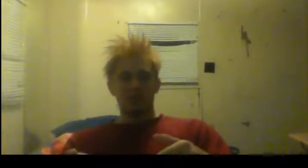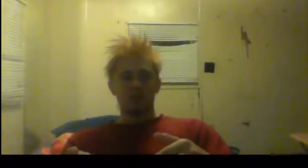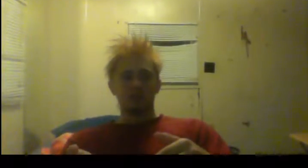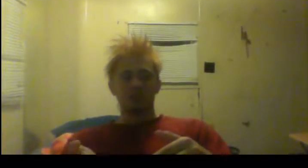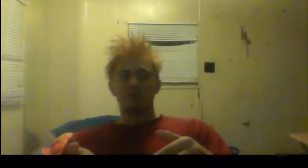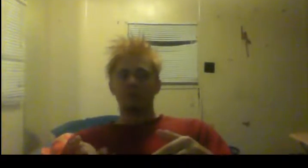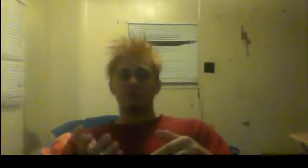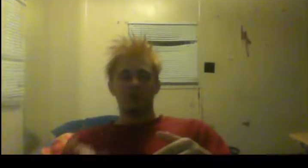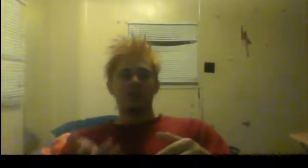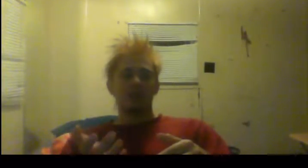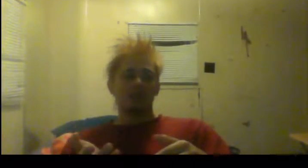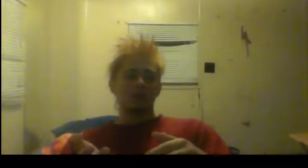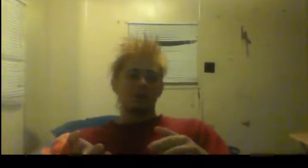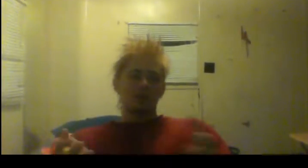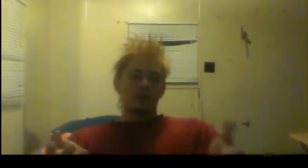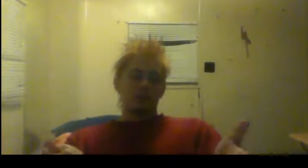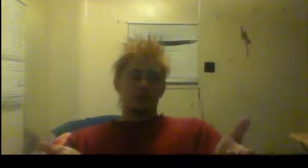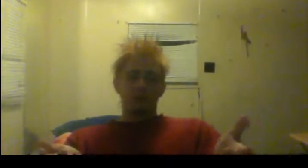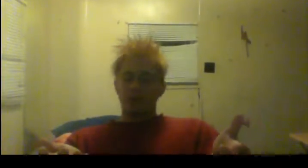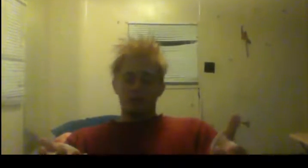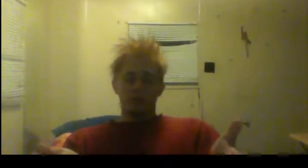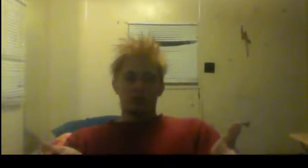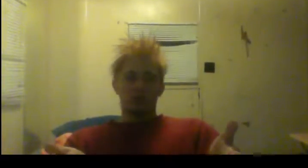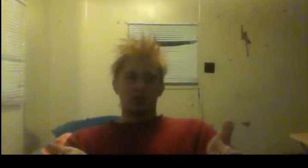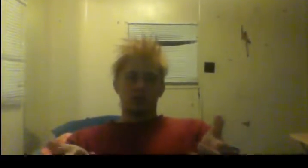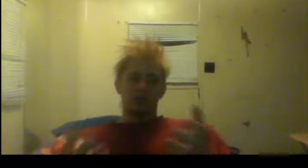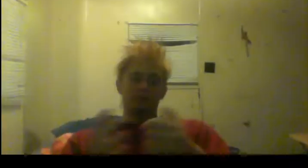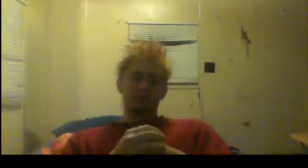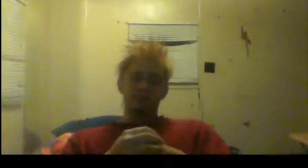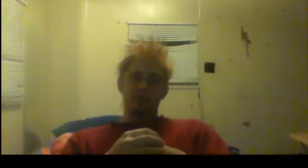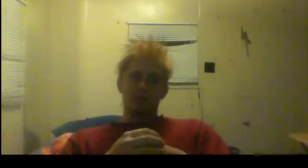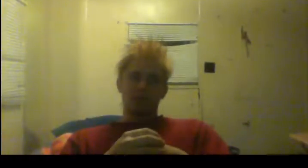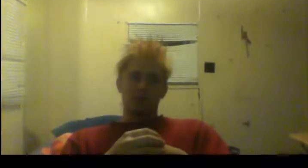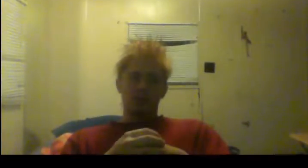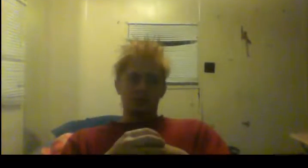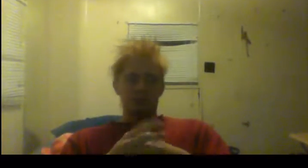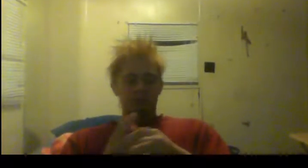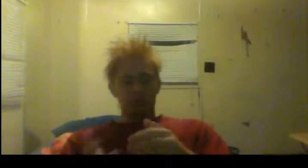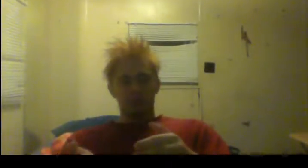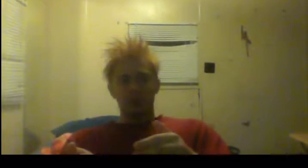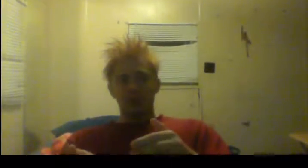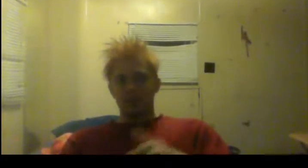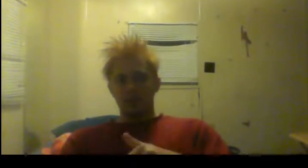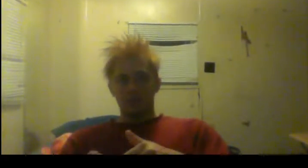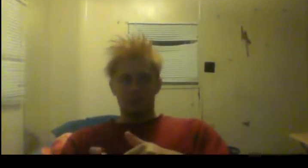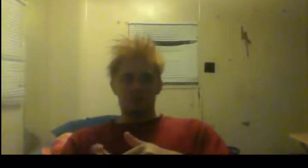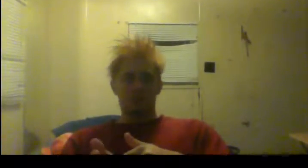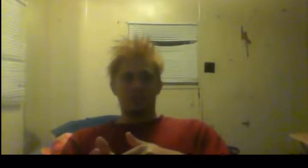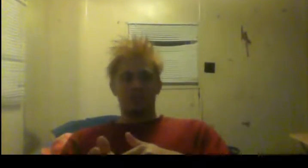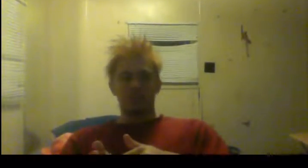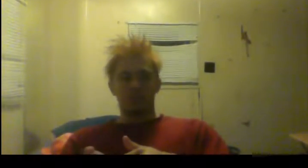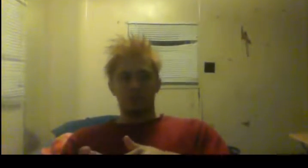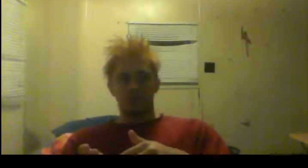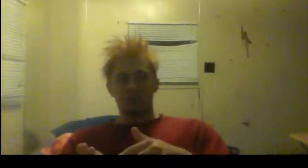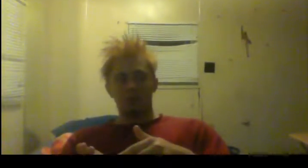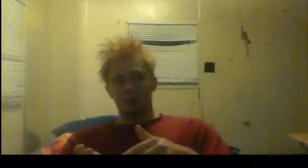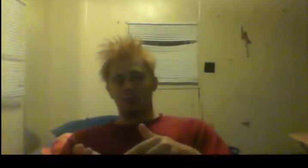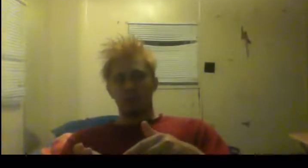is in terms of eating or whatever you want to call it. I'm going to try not to get into specifics here because I want you to